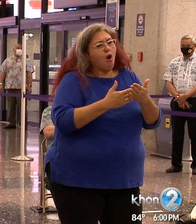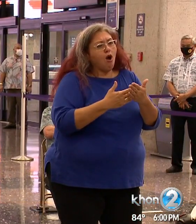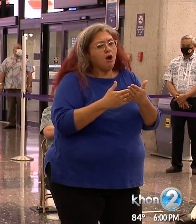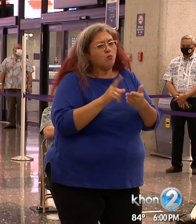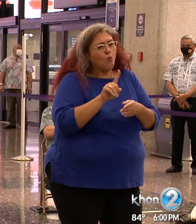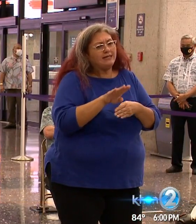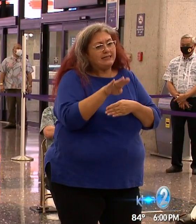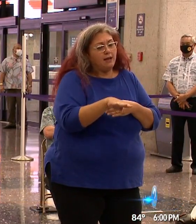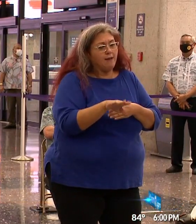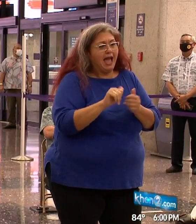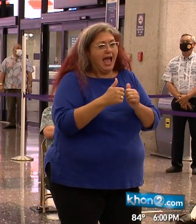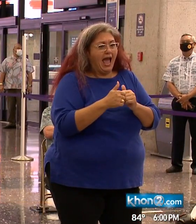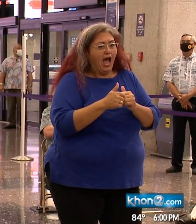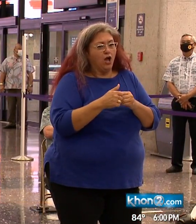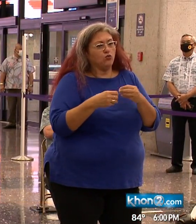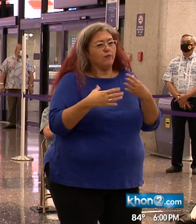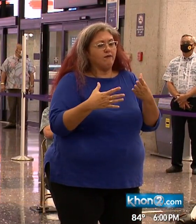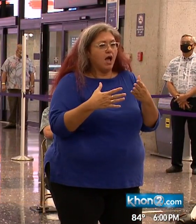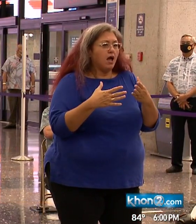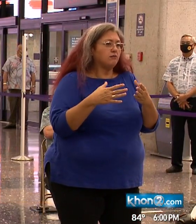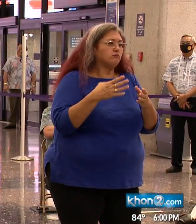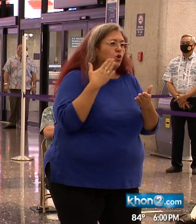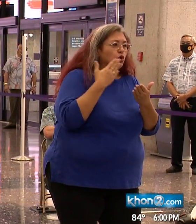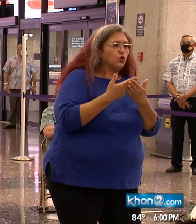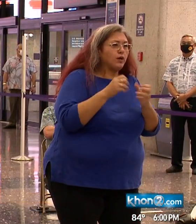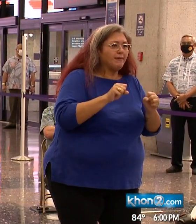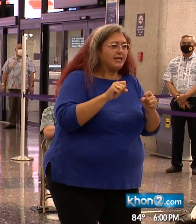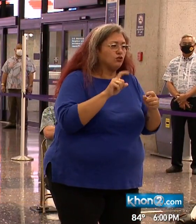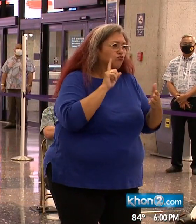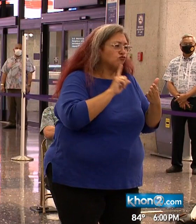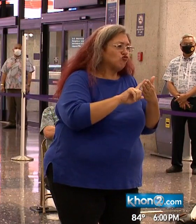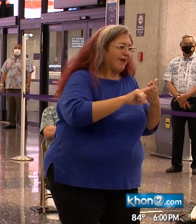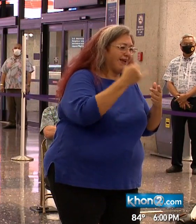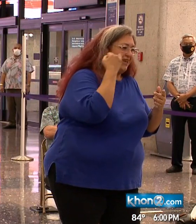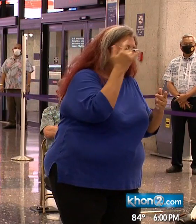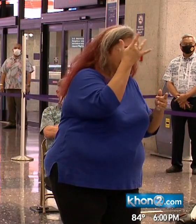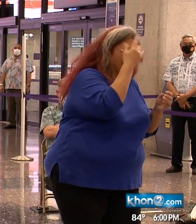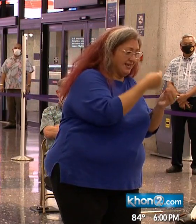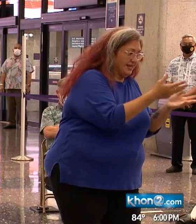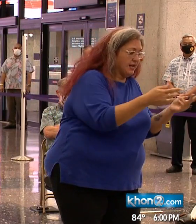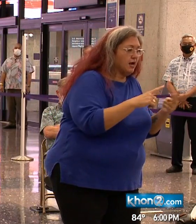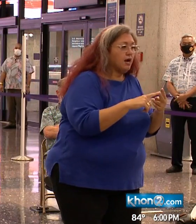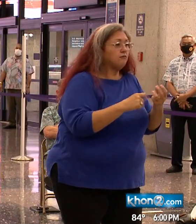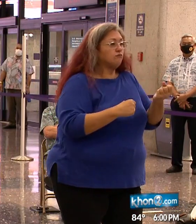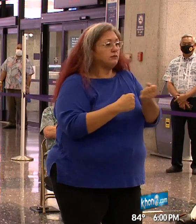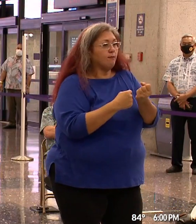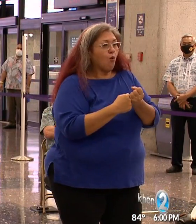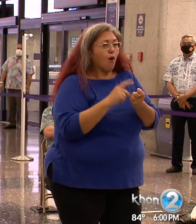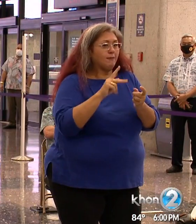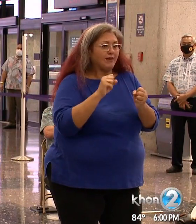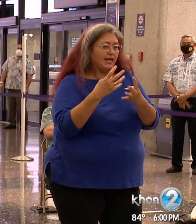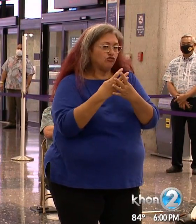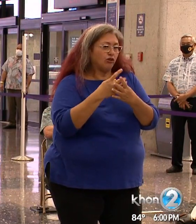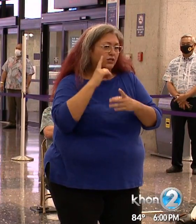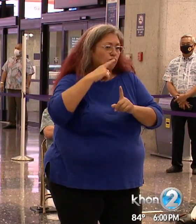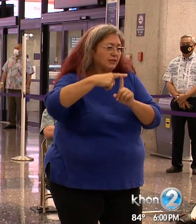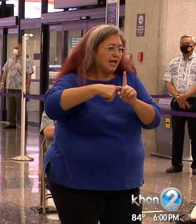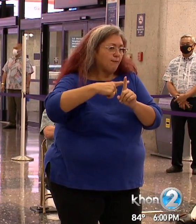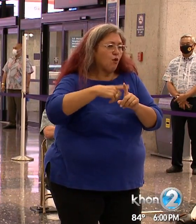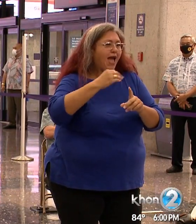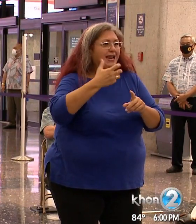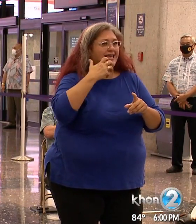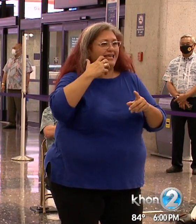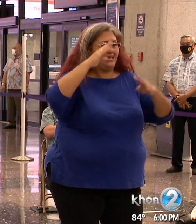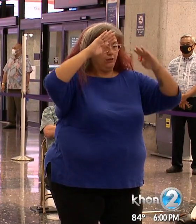complement comprehensive tracing capacity, very important, to complement screening people for temperatures and the thermal